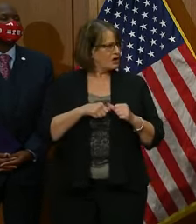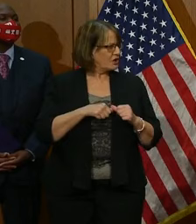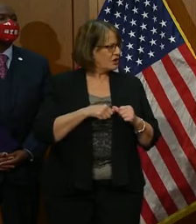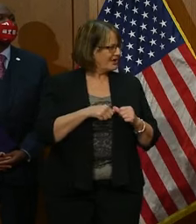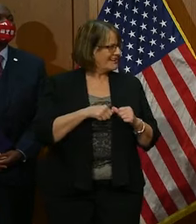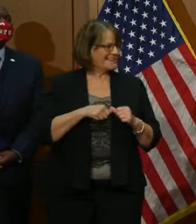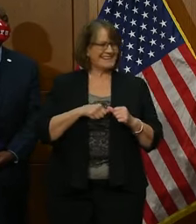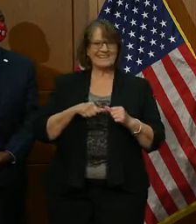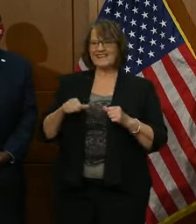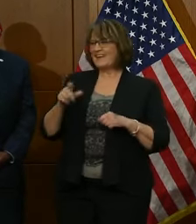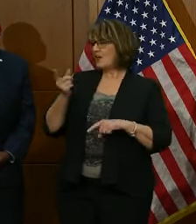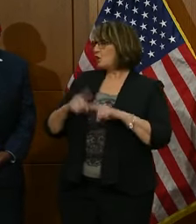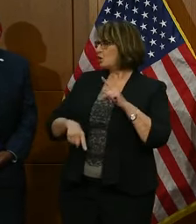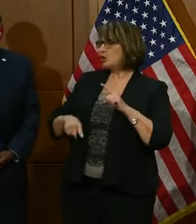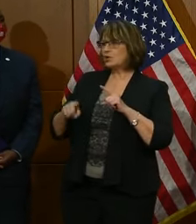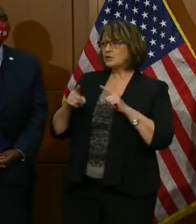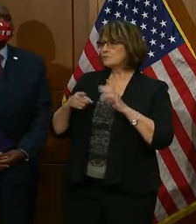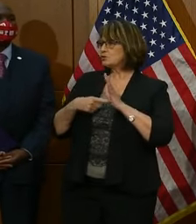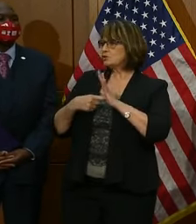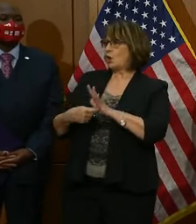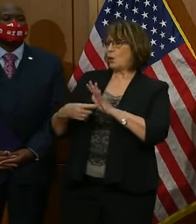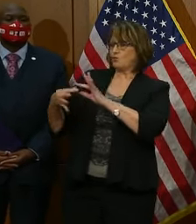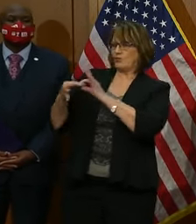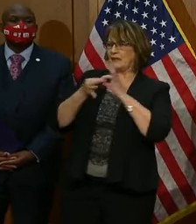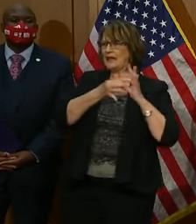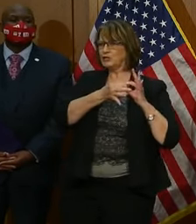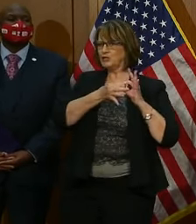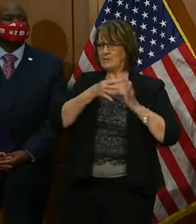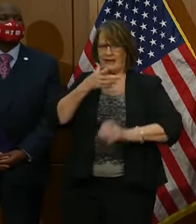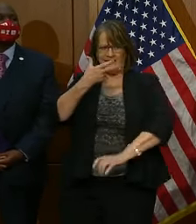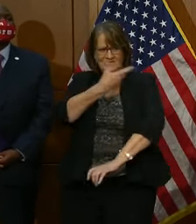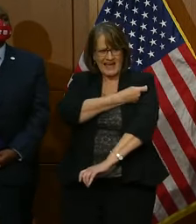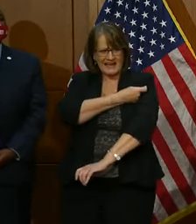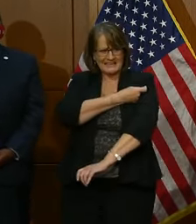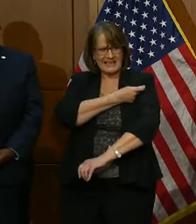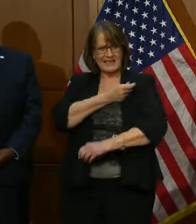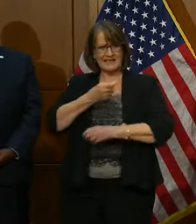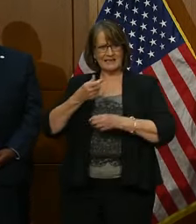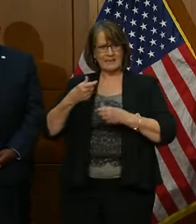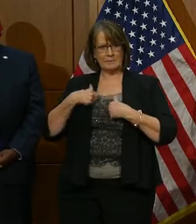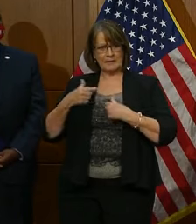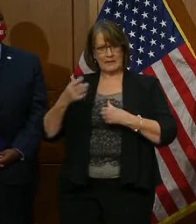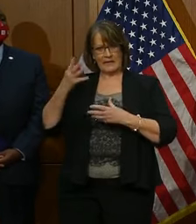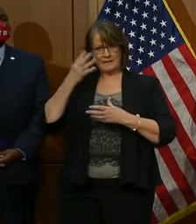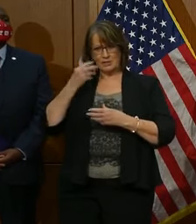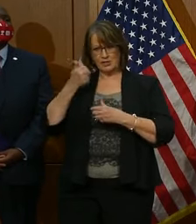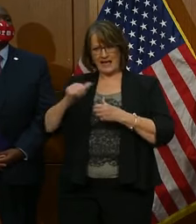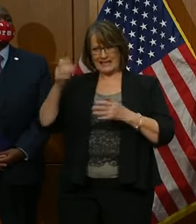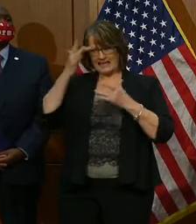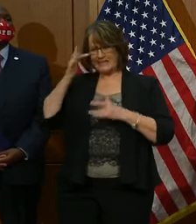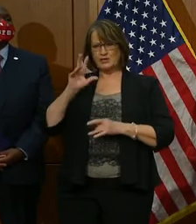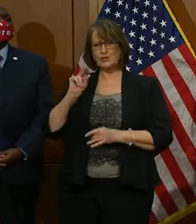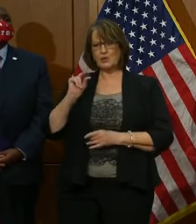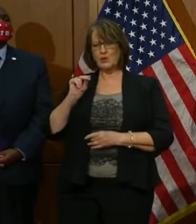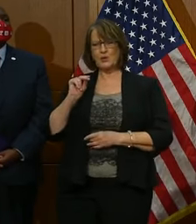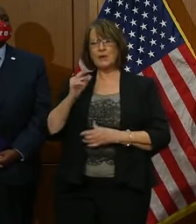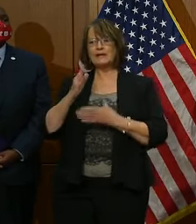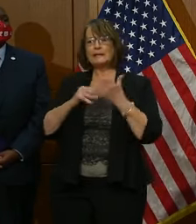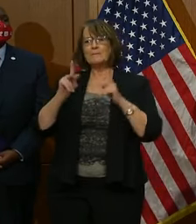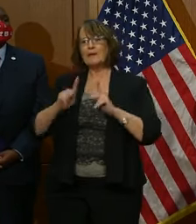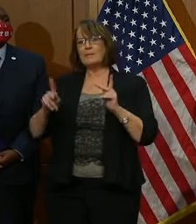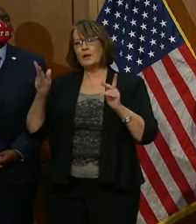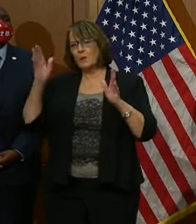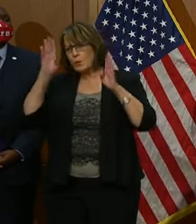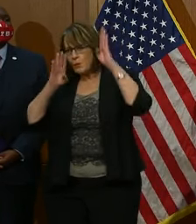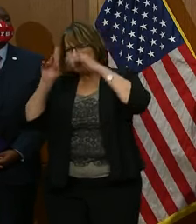to suggest a relationship between taking the vaccine and experiencing any serious illness. Some are worried about the possibility